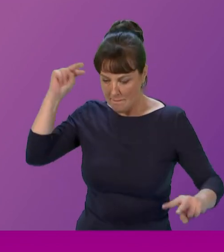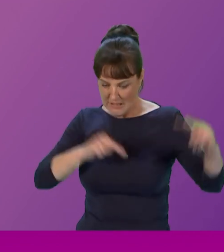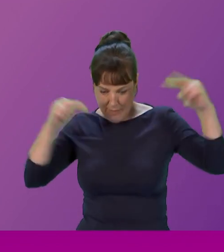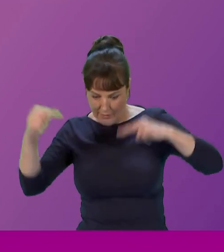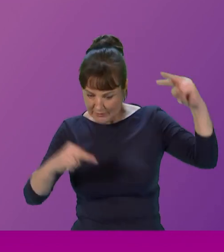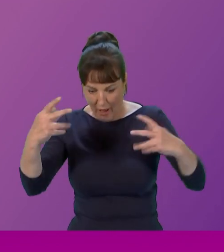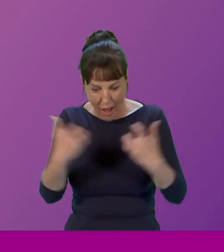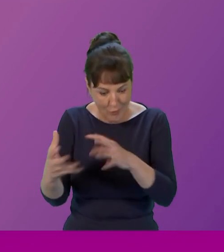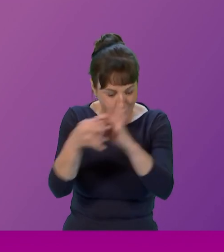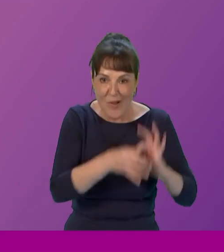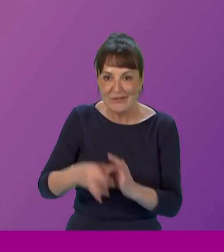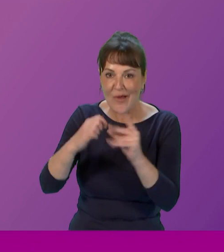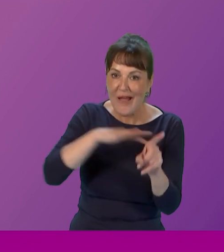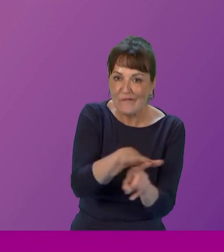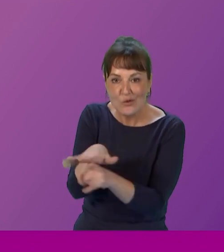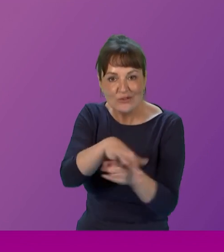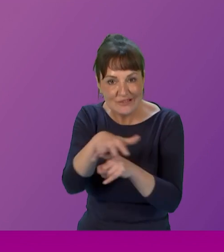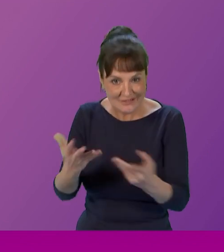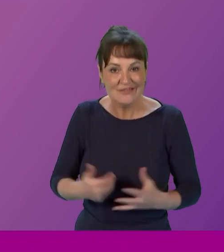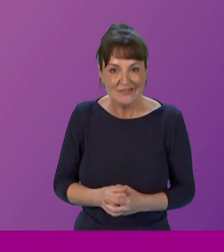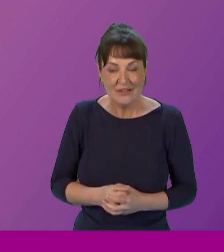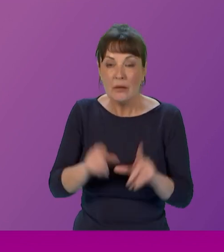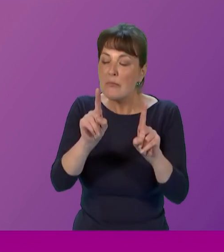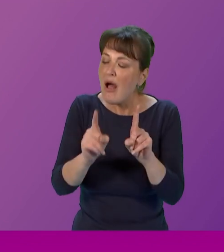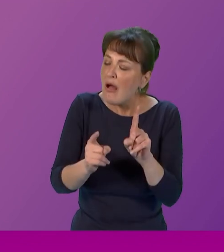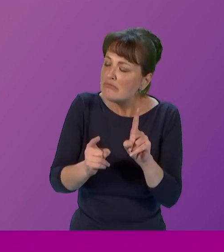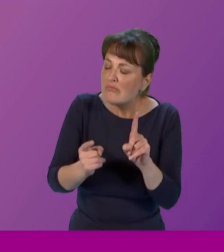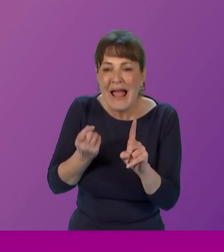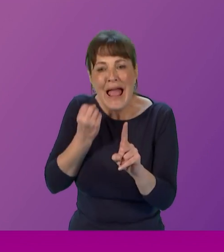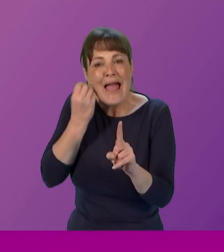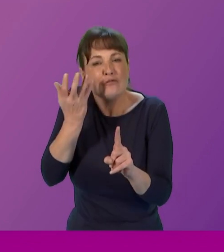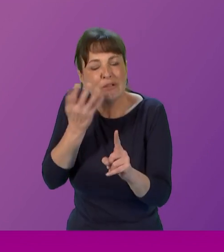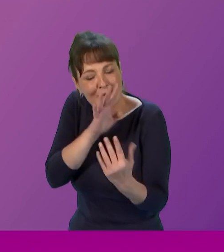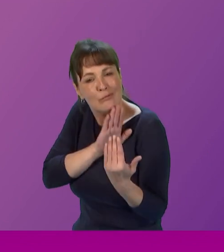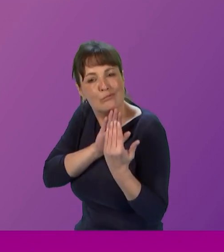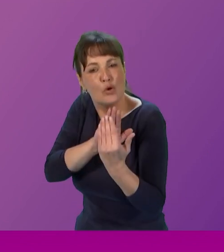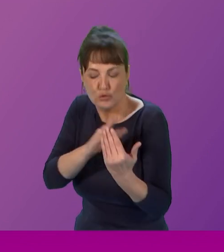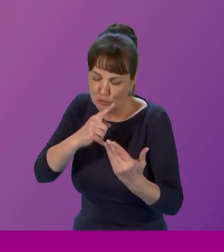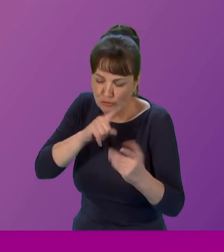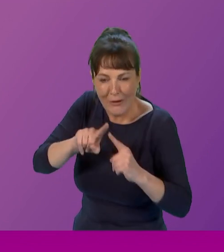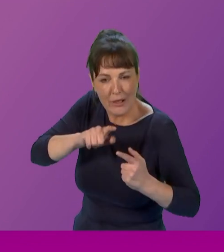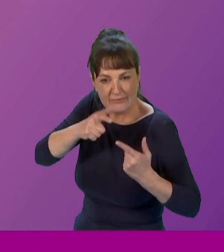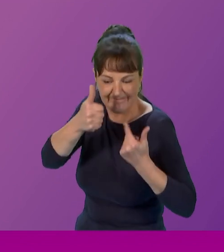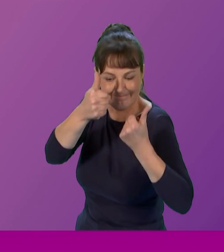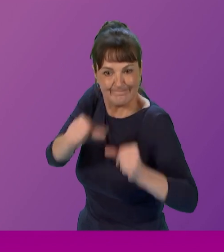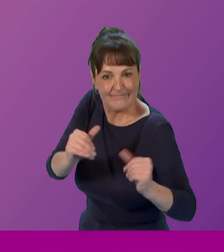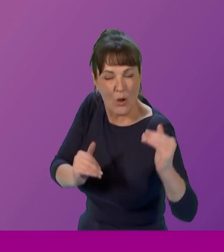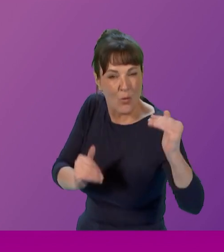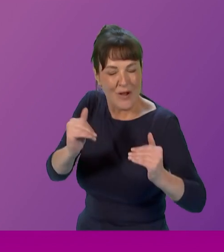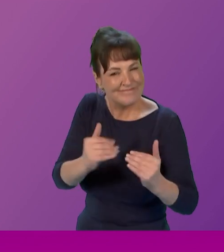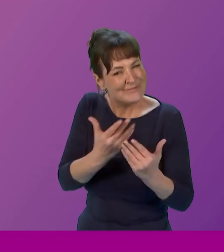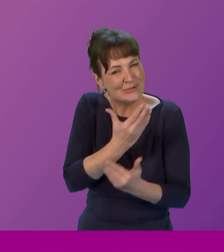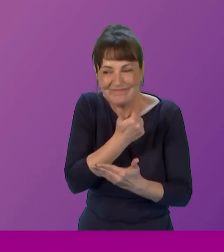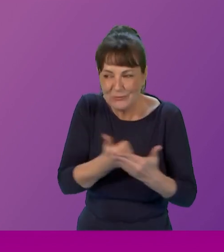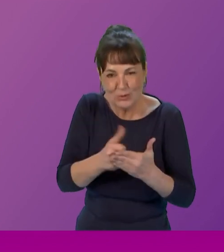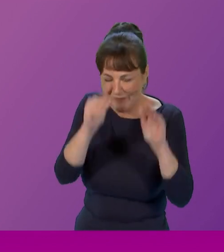influence each other however everyday approaches to building equality tend to focus on only one type of discrimination